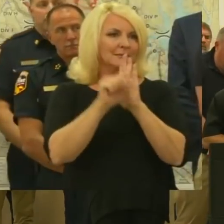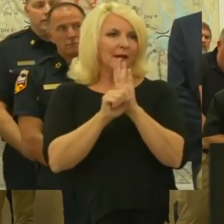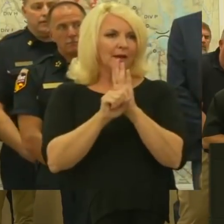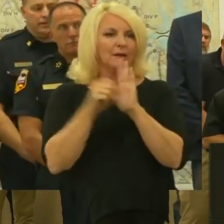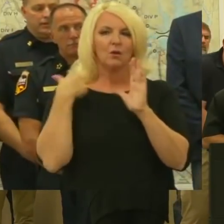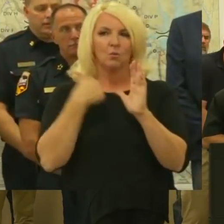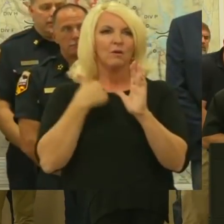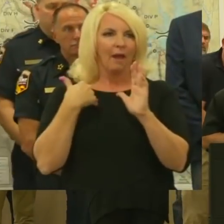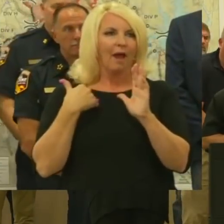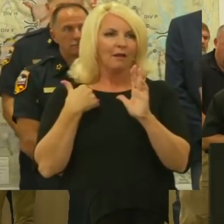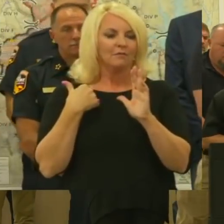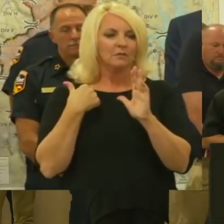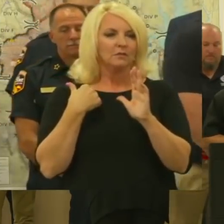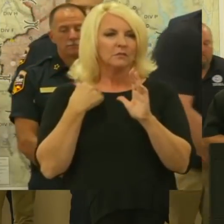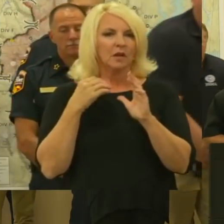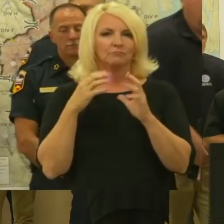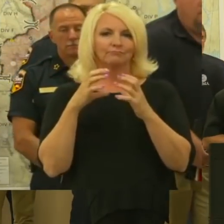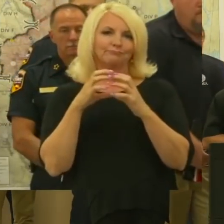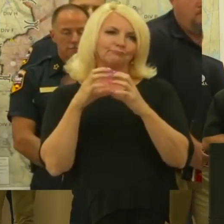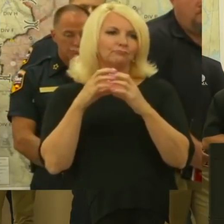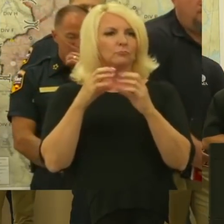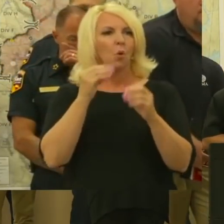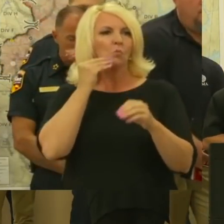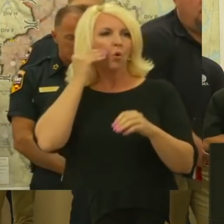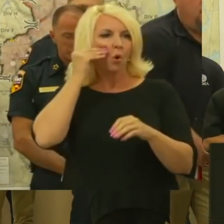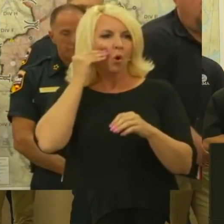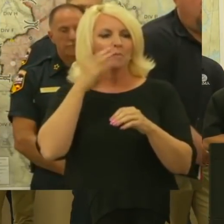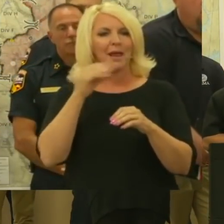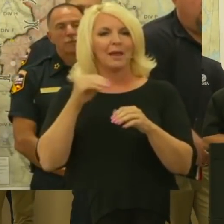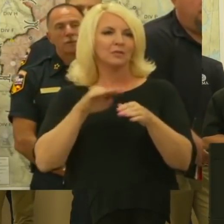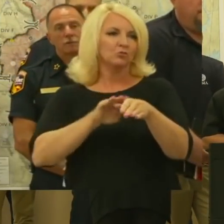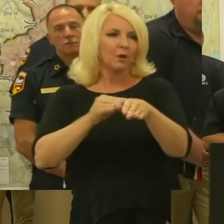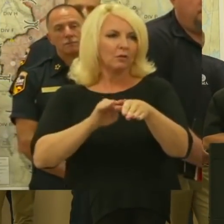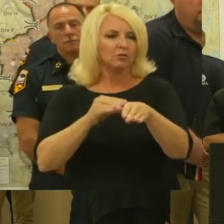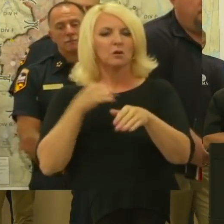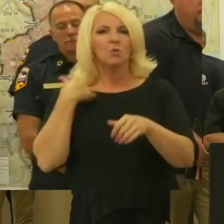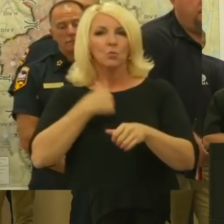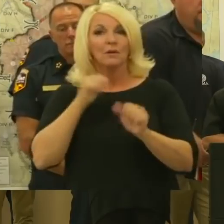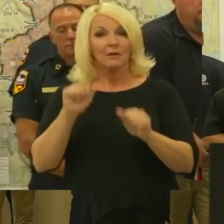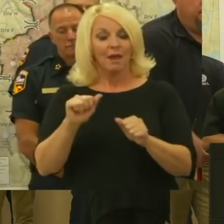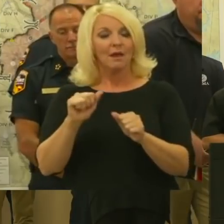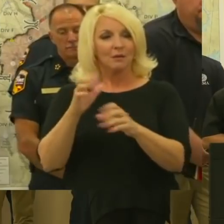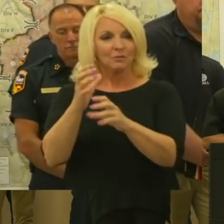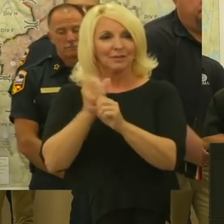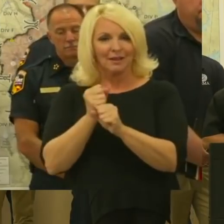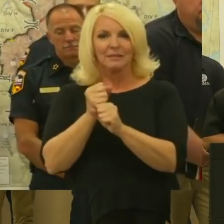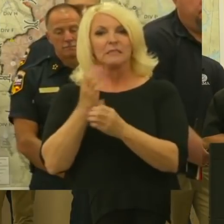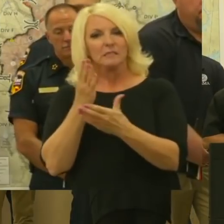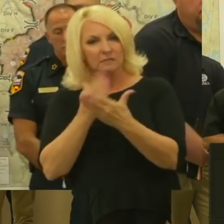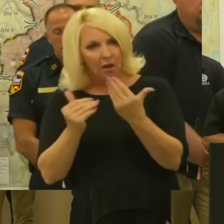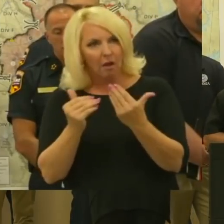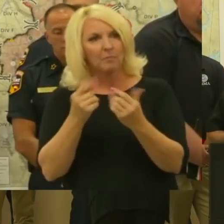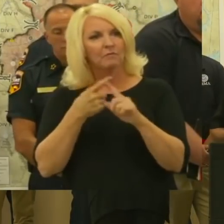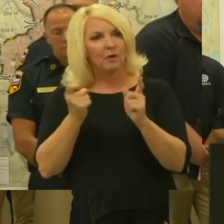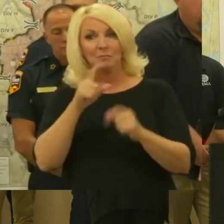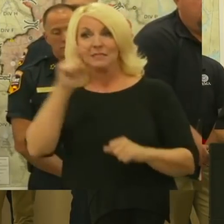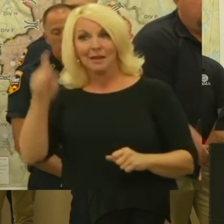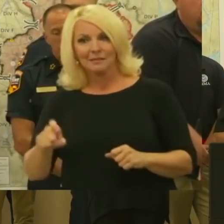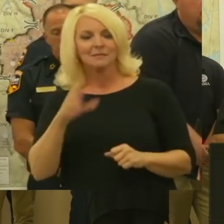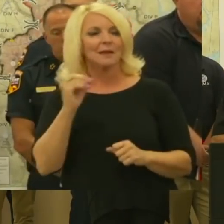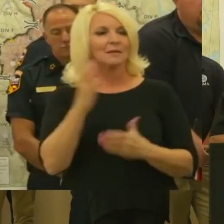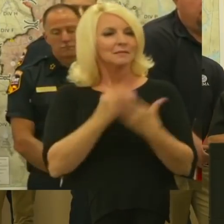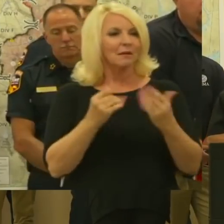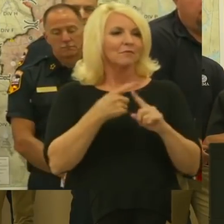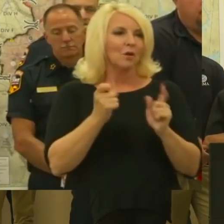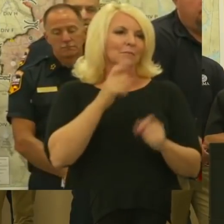throughout the state. The larger mobile home units are staged in, I think, Texas and a few other states where FEMA has those. Bob can probably